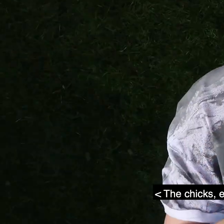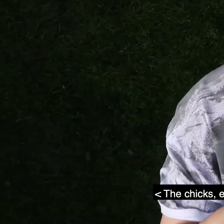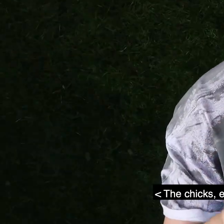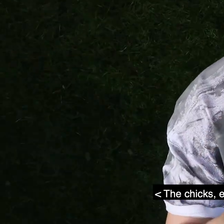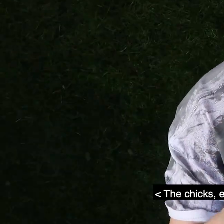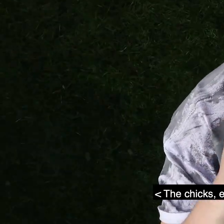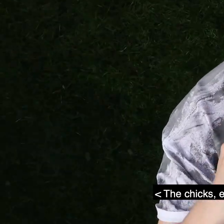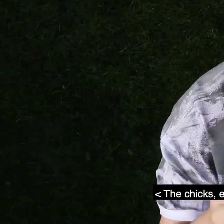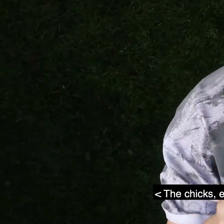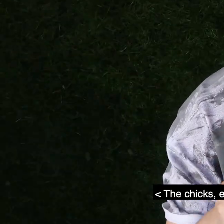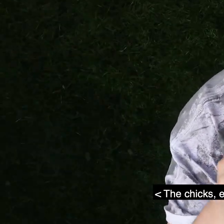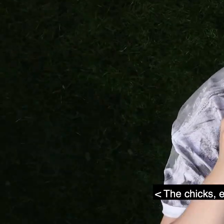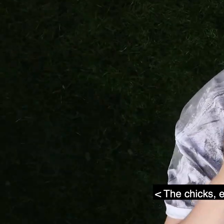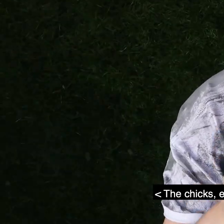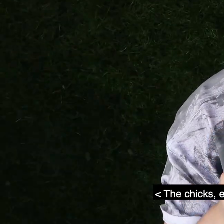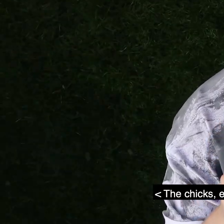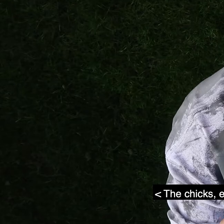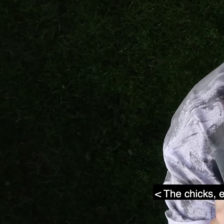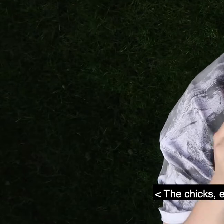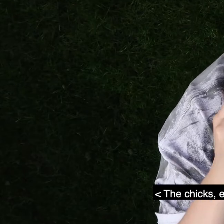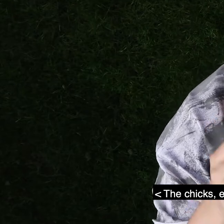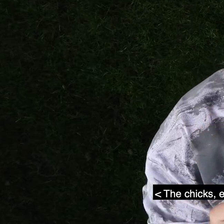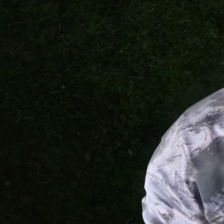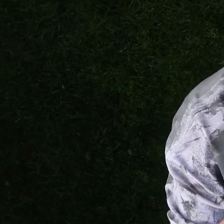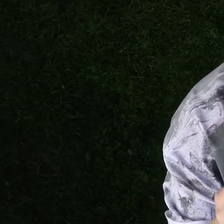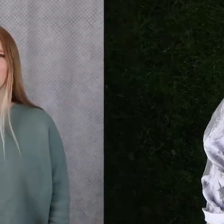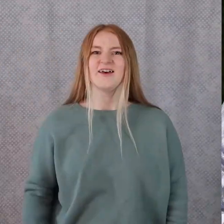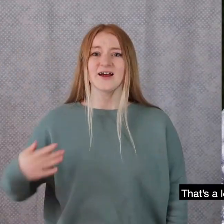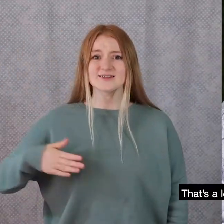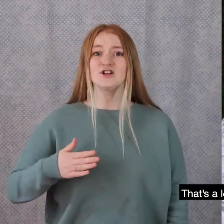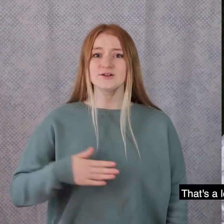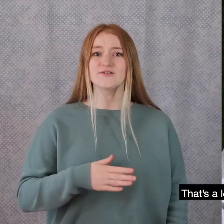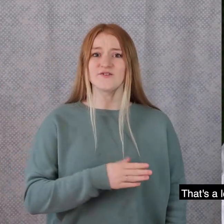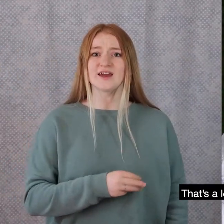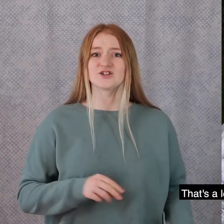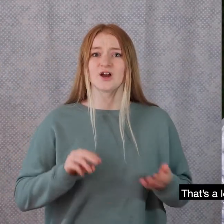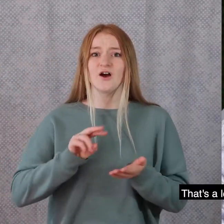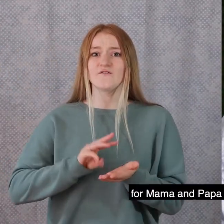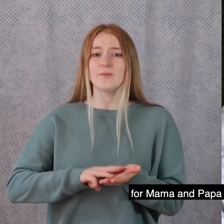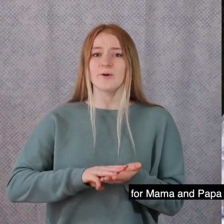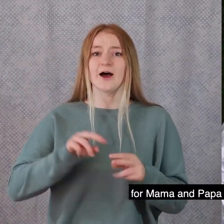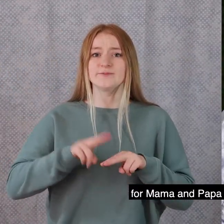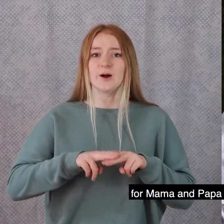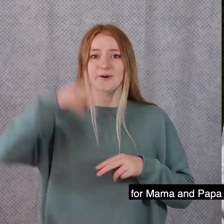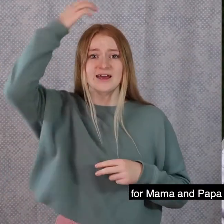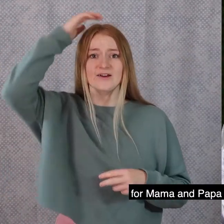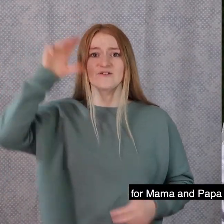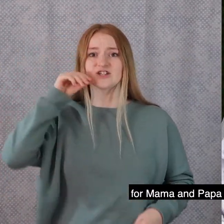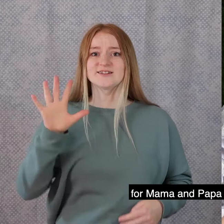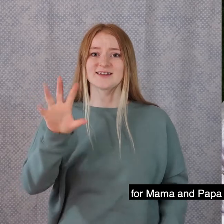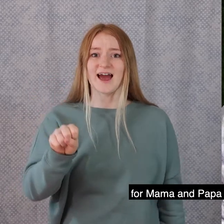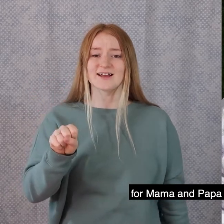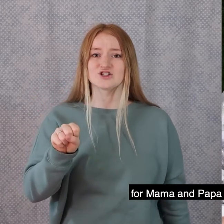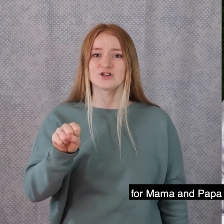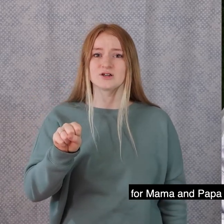The chicks eat 12 fish a day. That's a lot of fish for Mama and Papa King